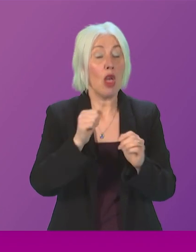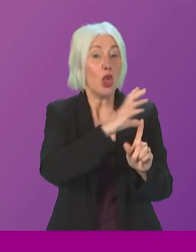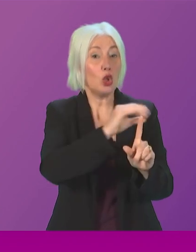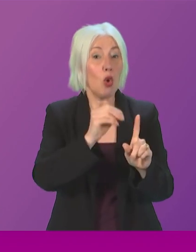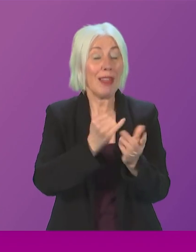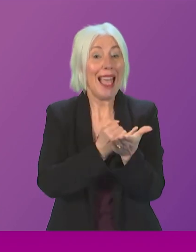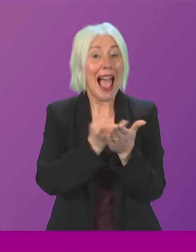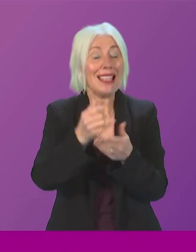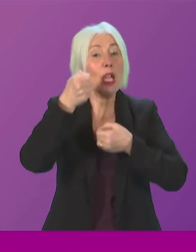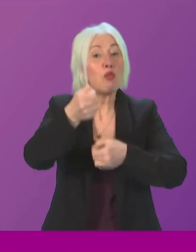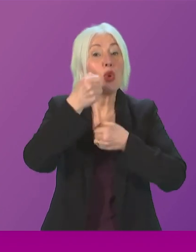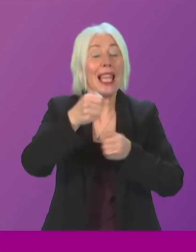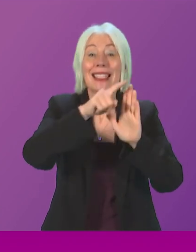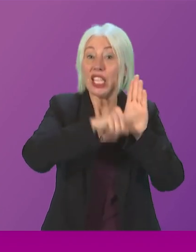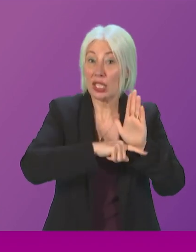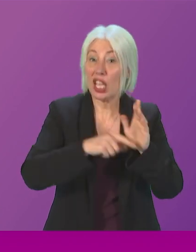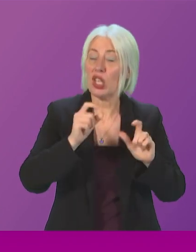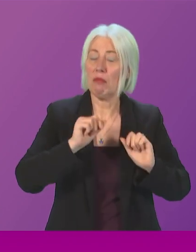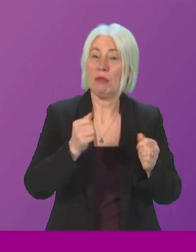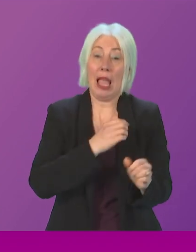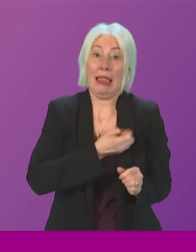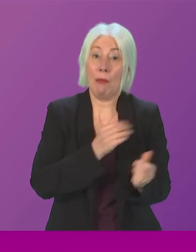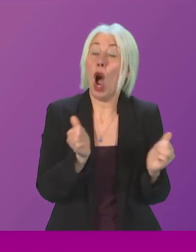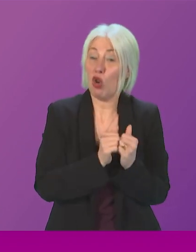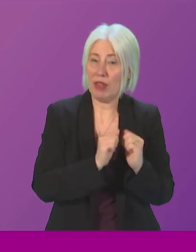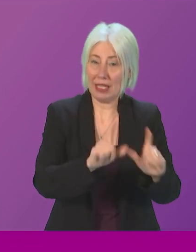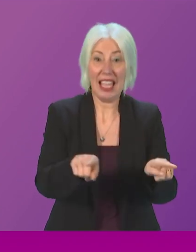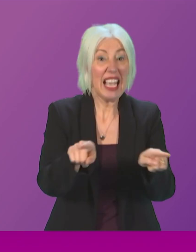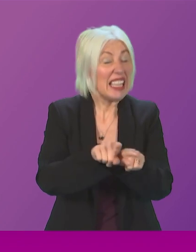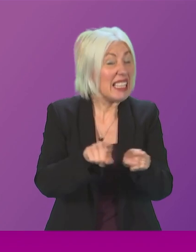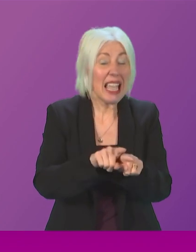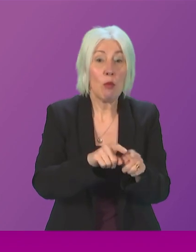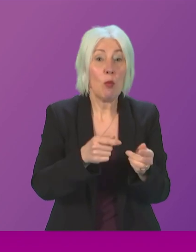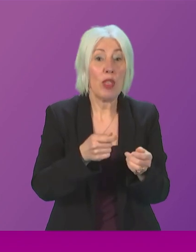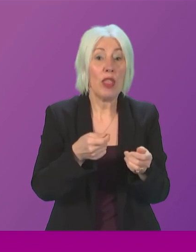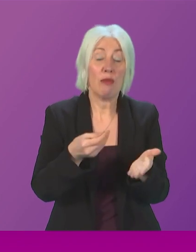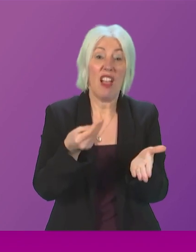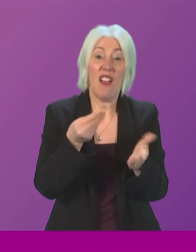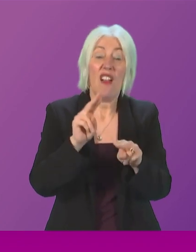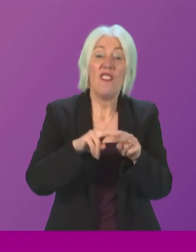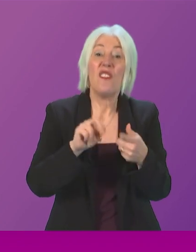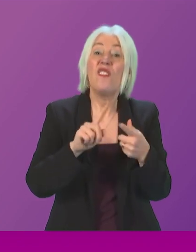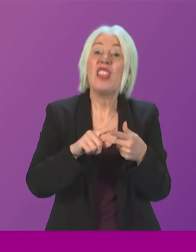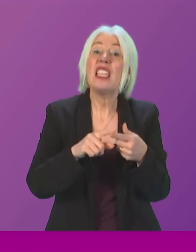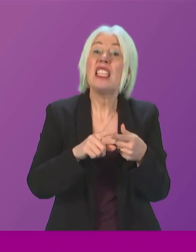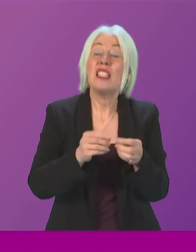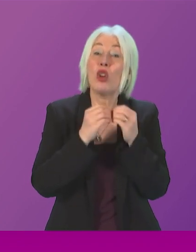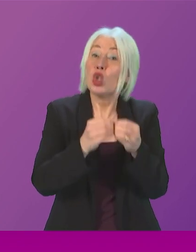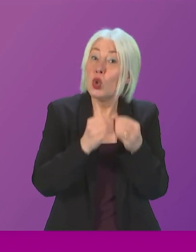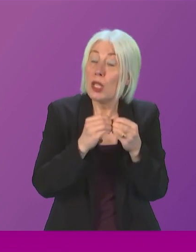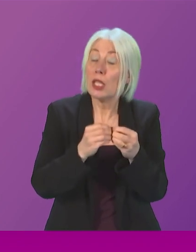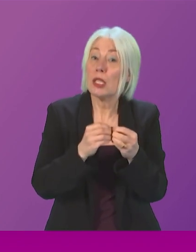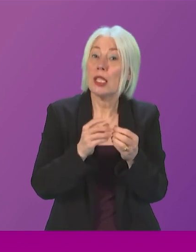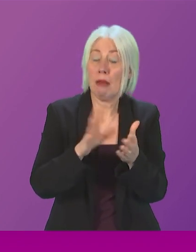legislation in place. On tuition fees he's done a Nick Clegg and he's ditched of course his pledge to make